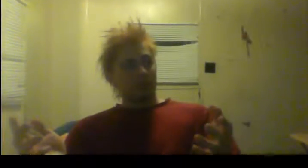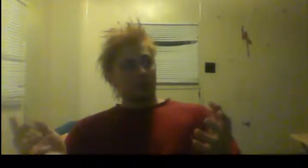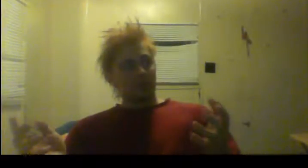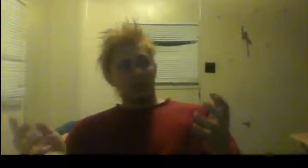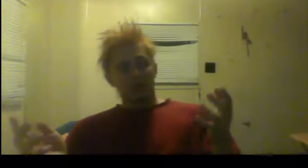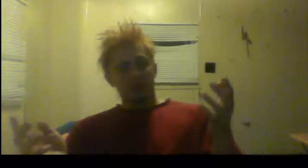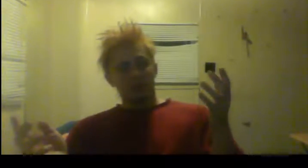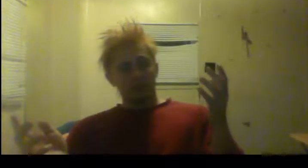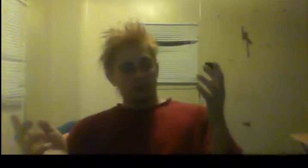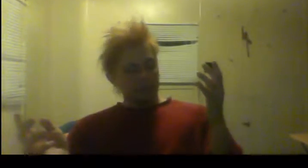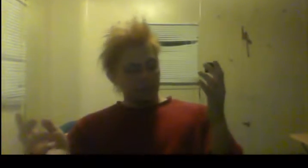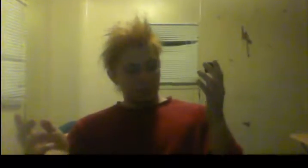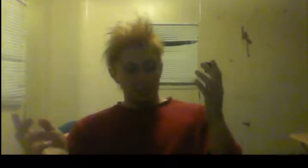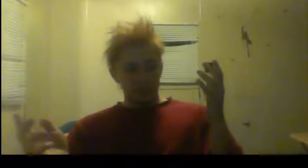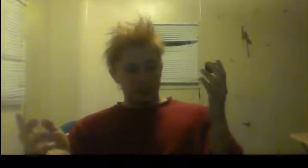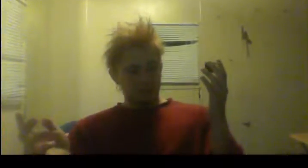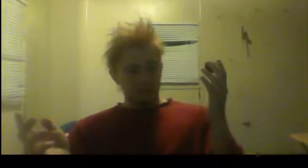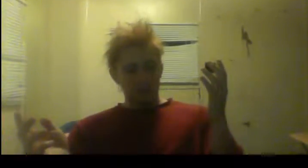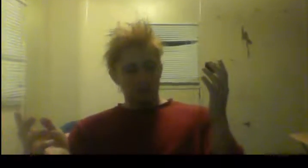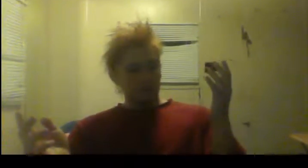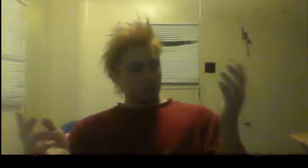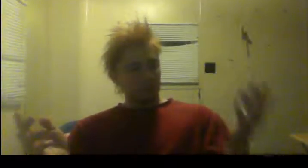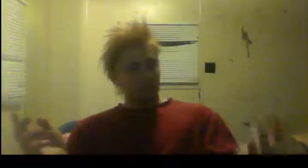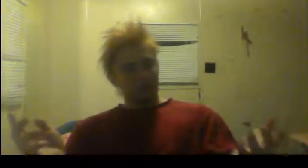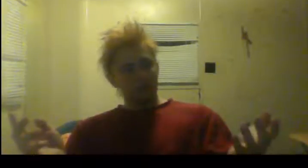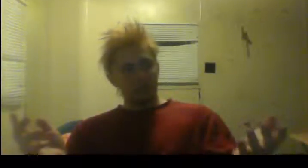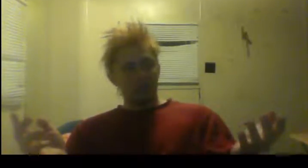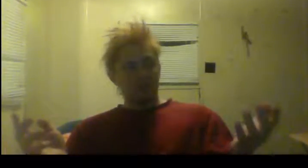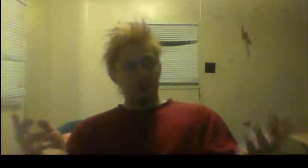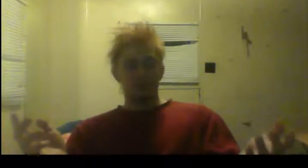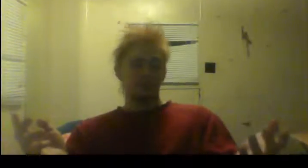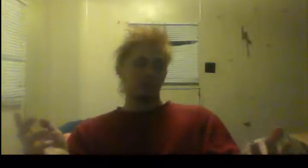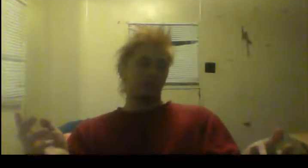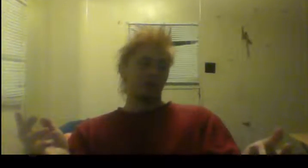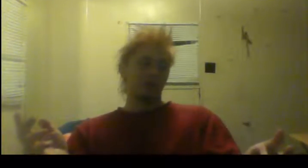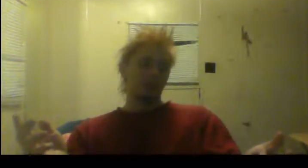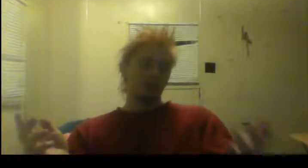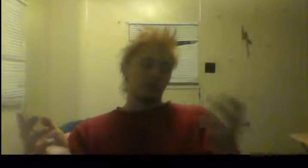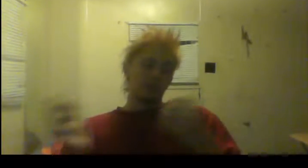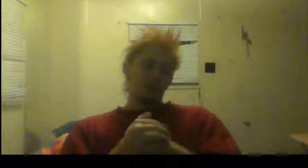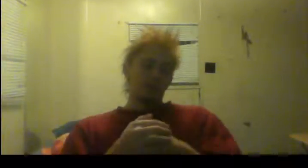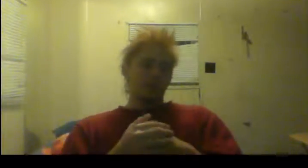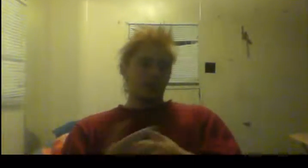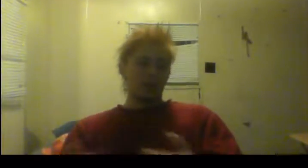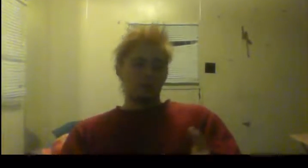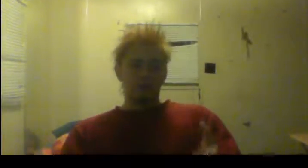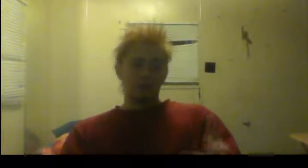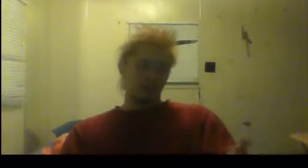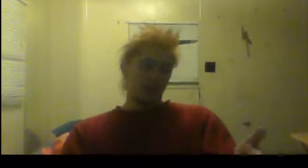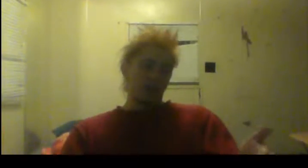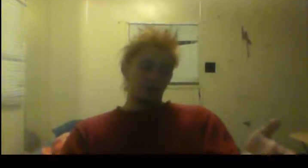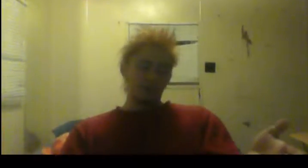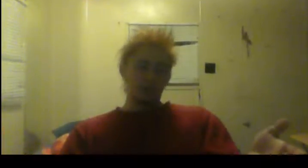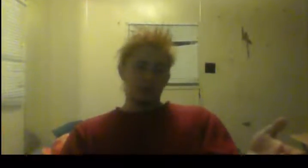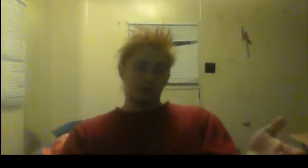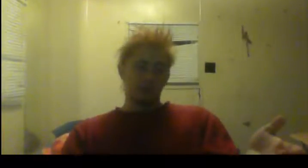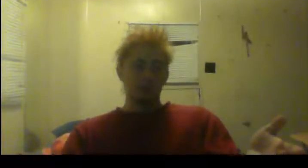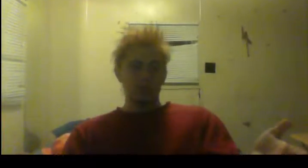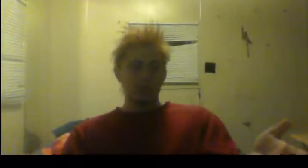In a, in a, in a place that that's very difficult to live in. I don't live in California. I wish I